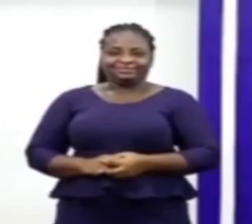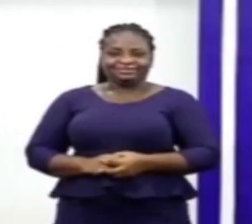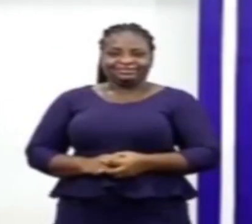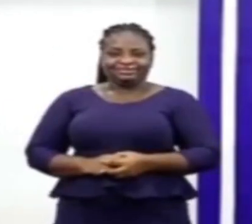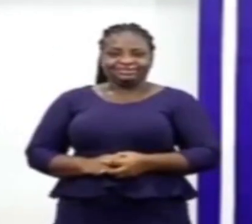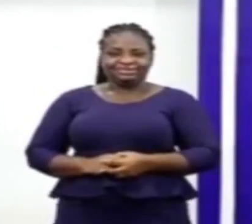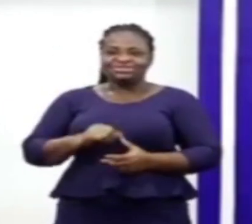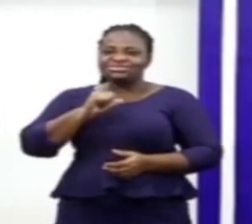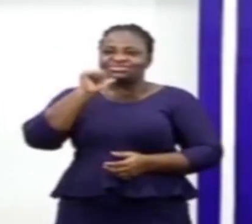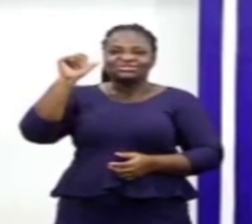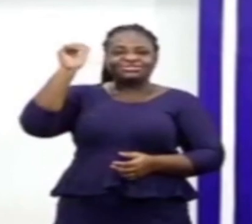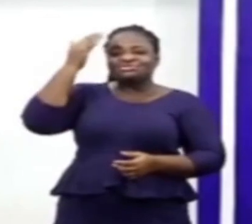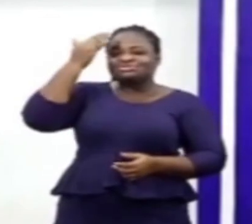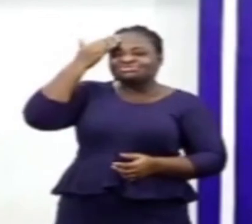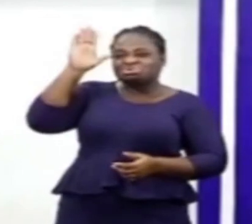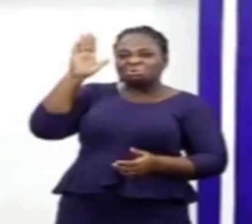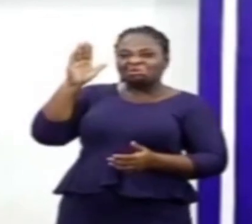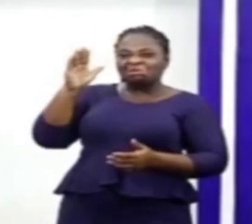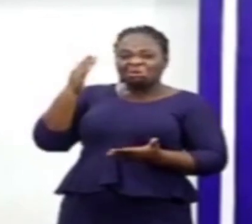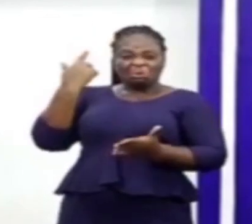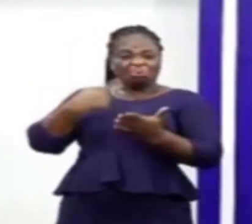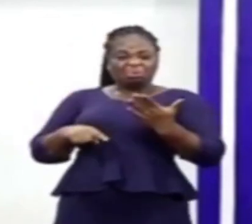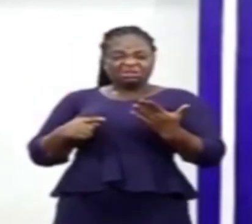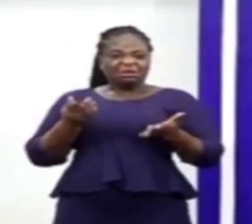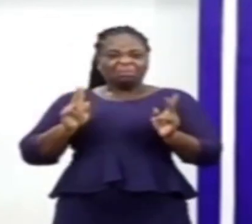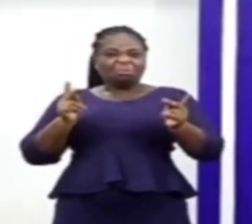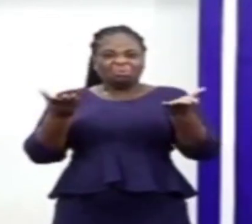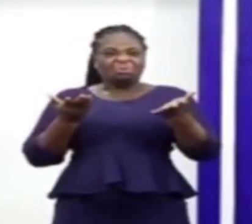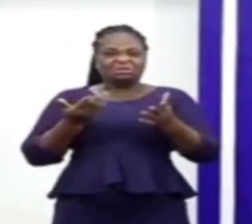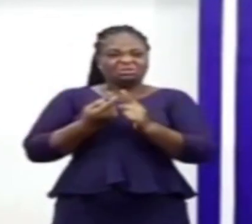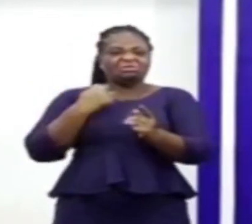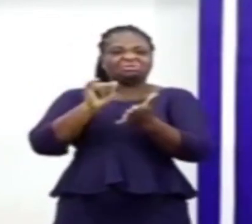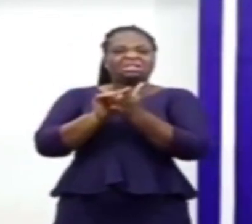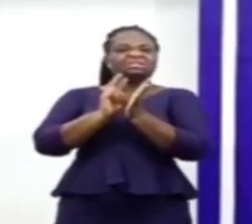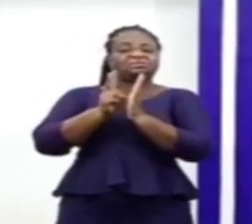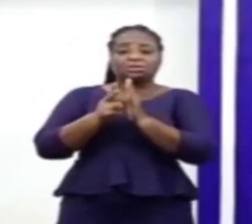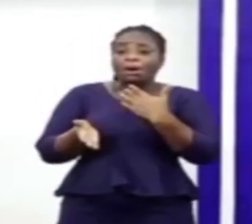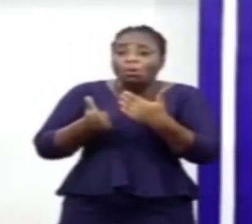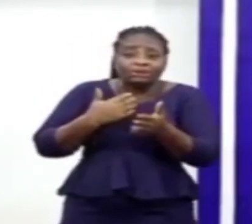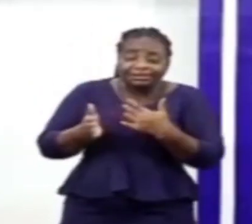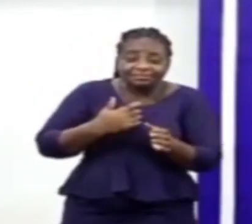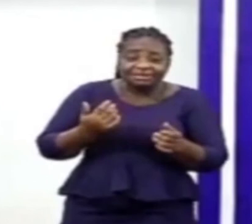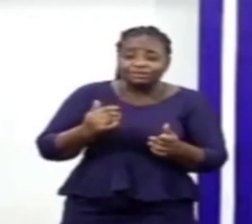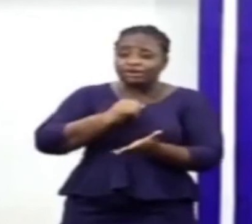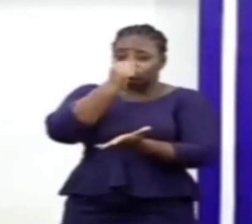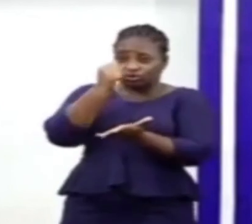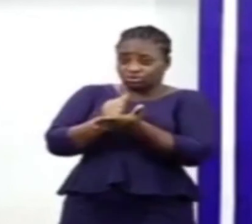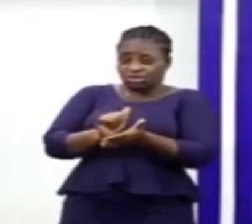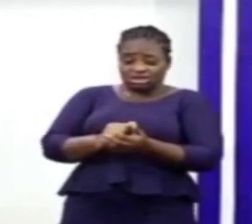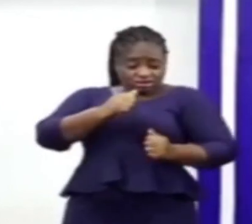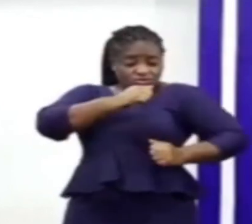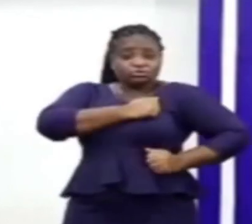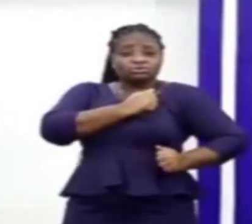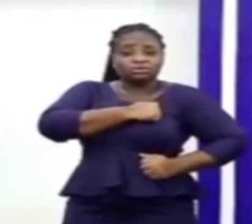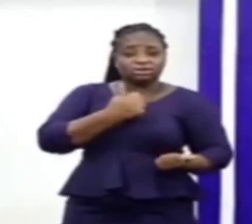I do not know the intention behind it. But whatever it is, be assured that your soldiers